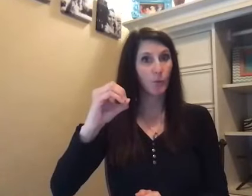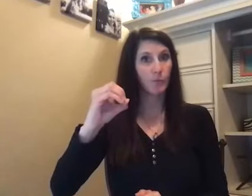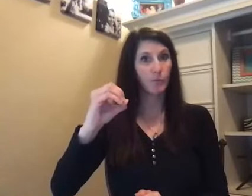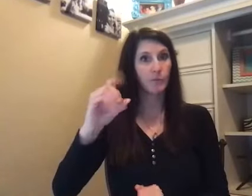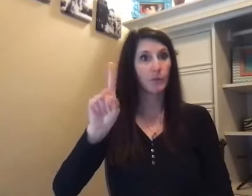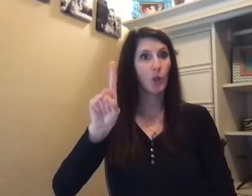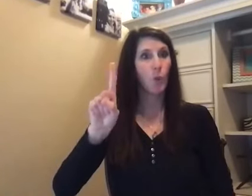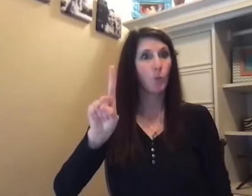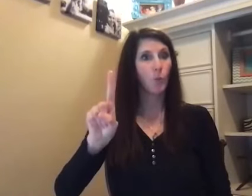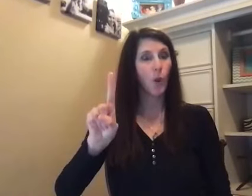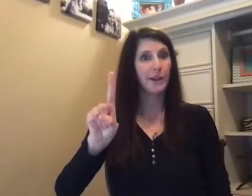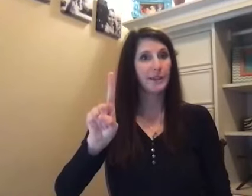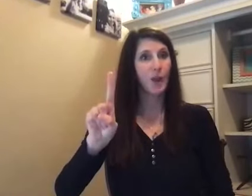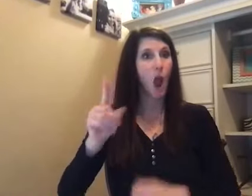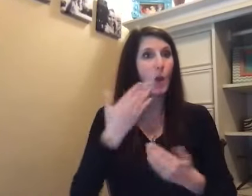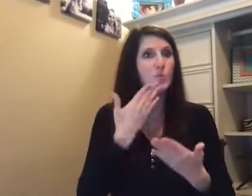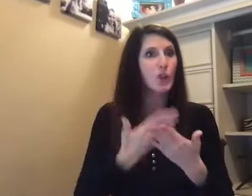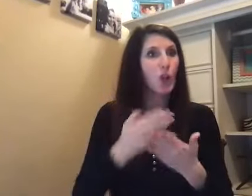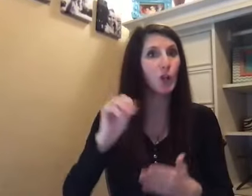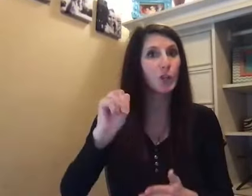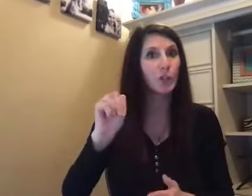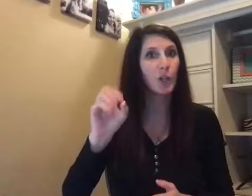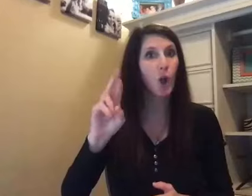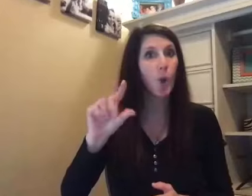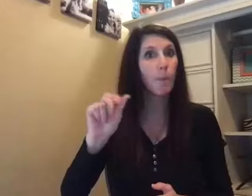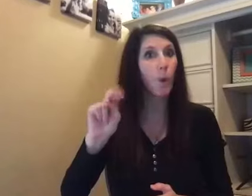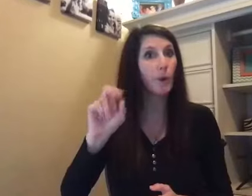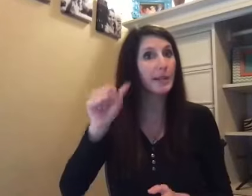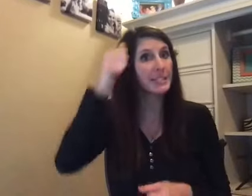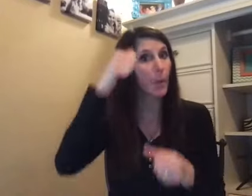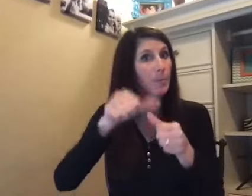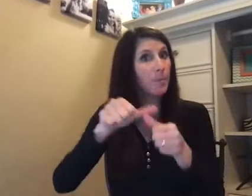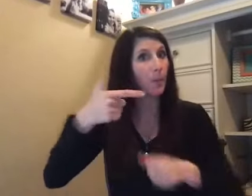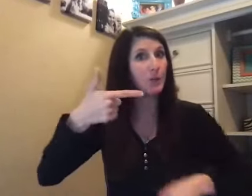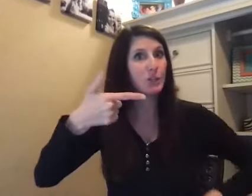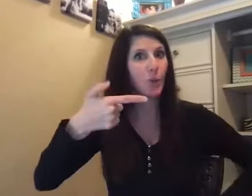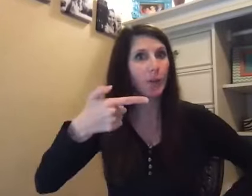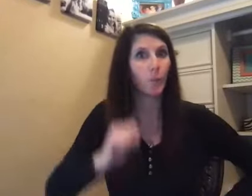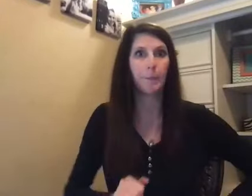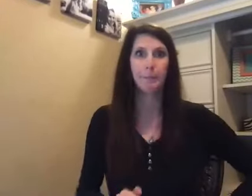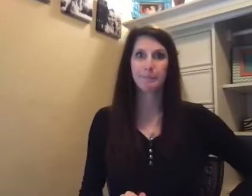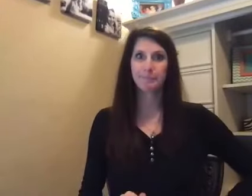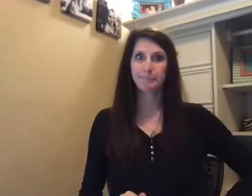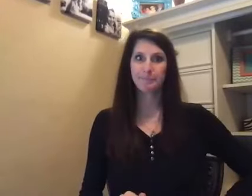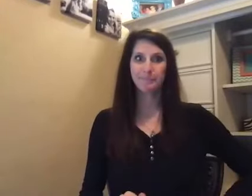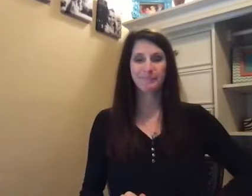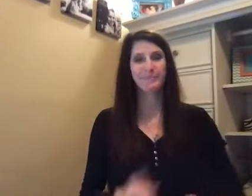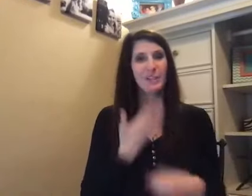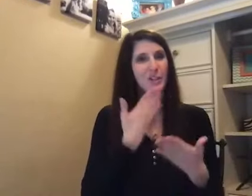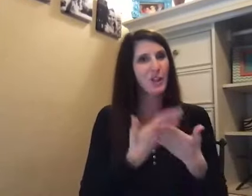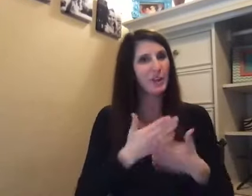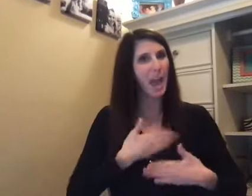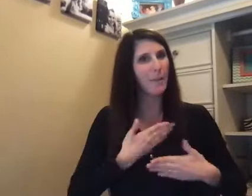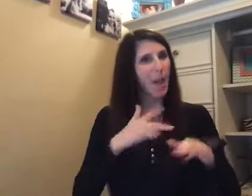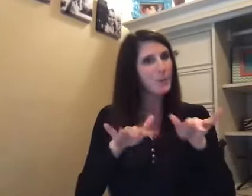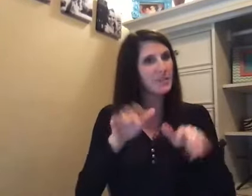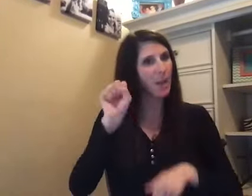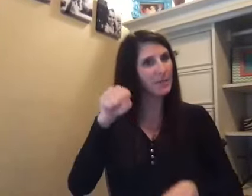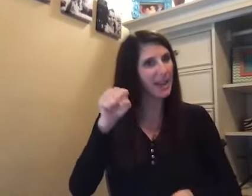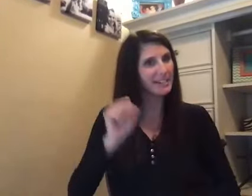0, 1. Oh, it's good. Focus, remember, 21. Good. I'm happy, time yes.